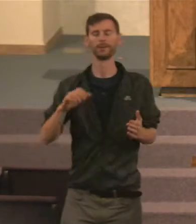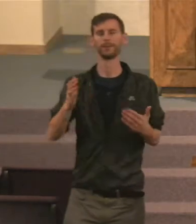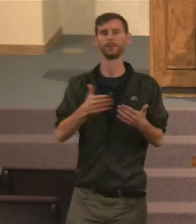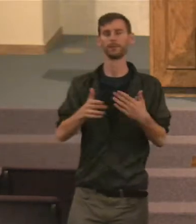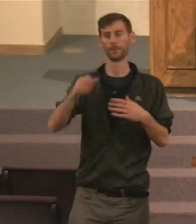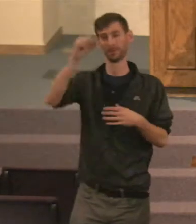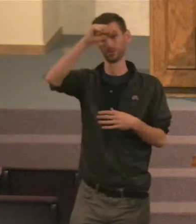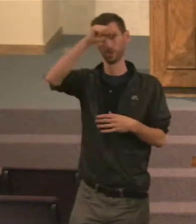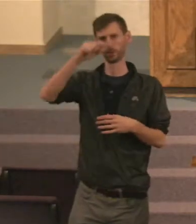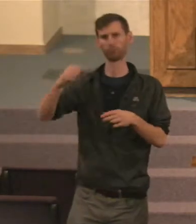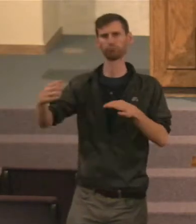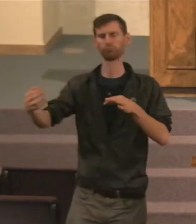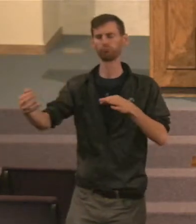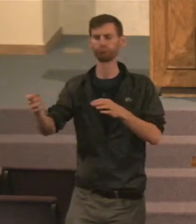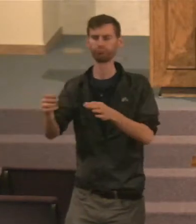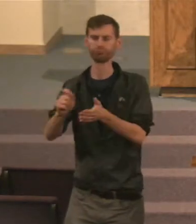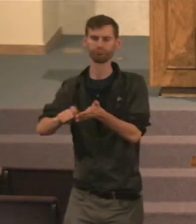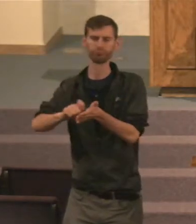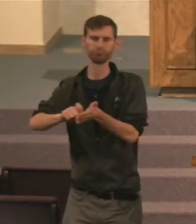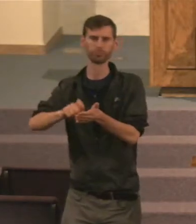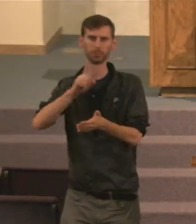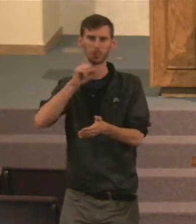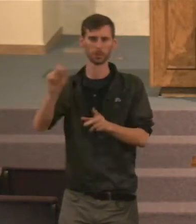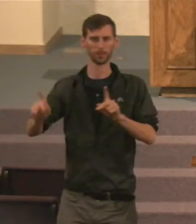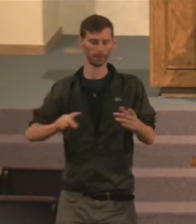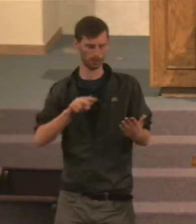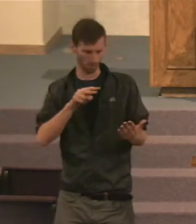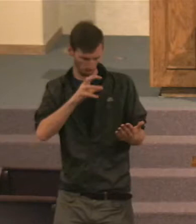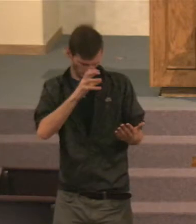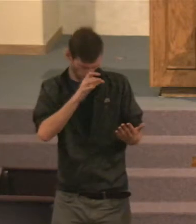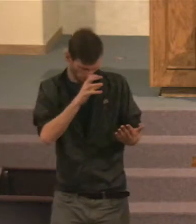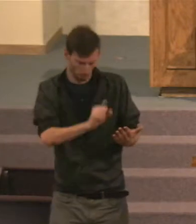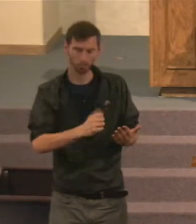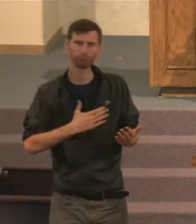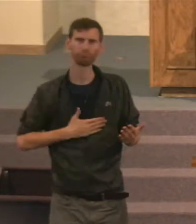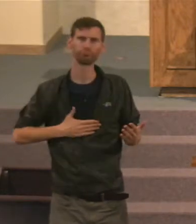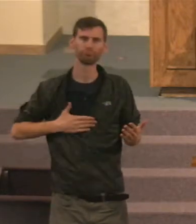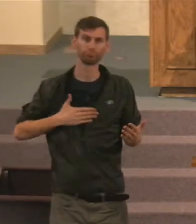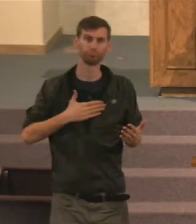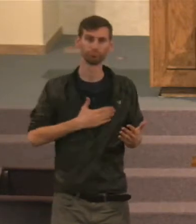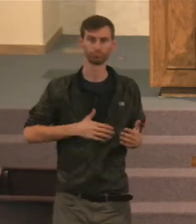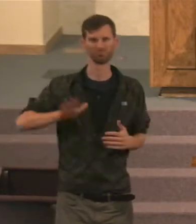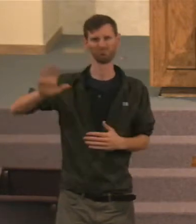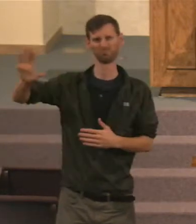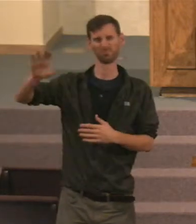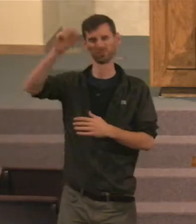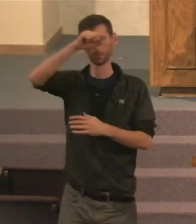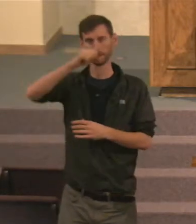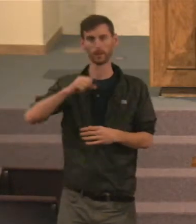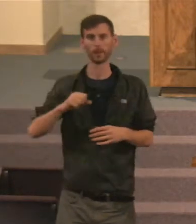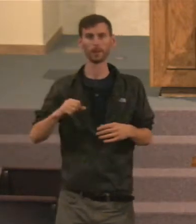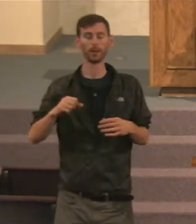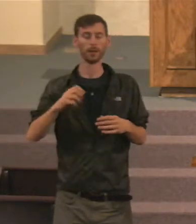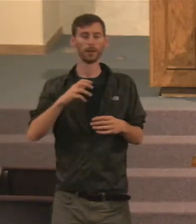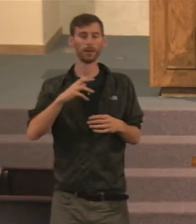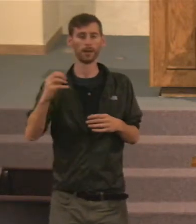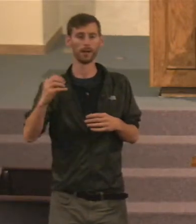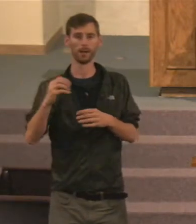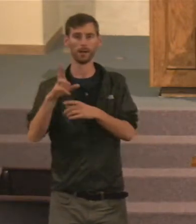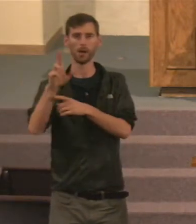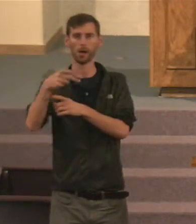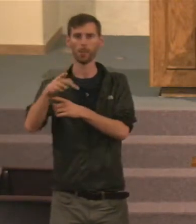That they're being instructed, They're learning something, Also from that. And notice that it says, He wrote it with pleasing words, And